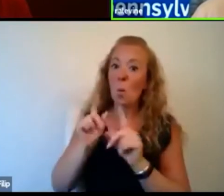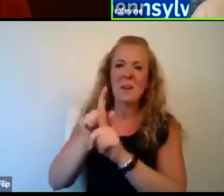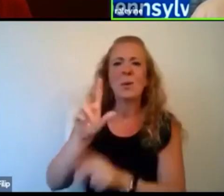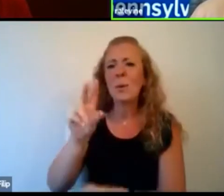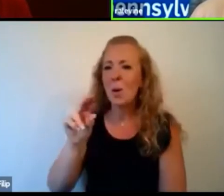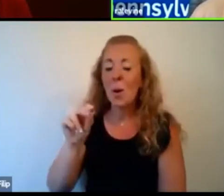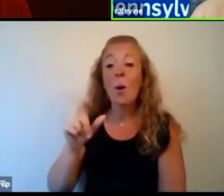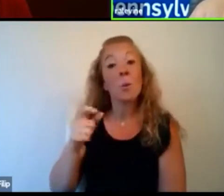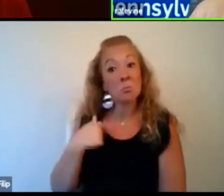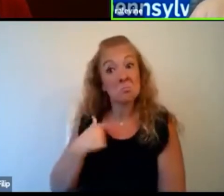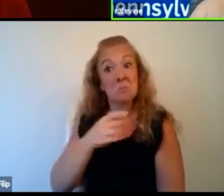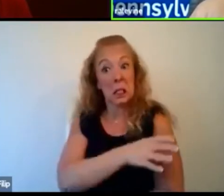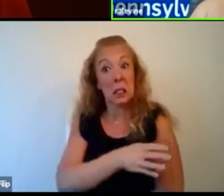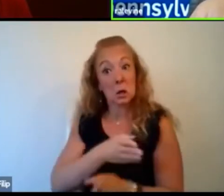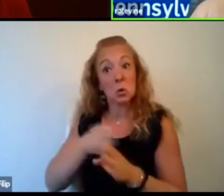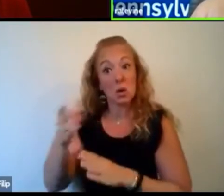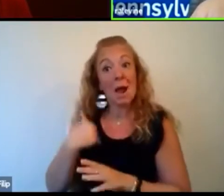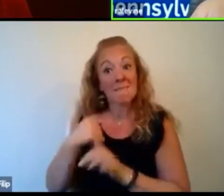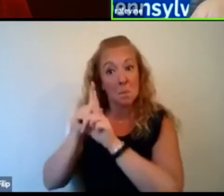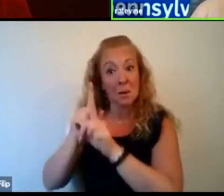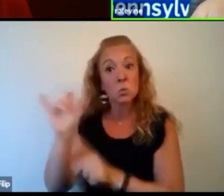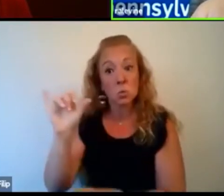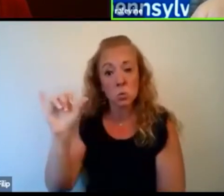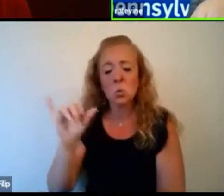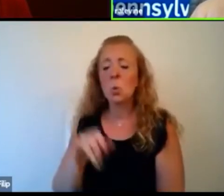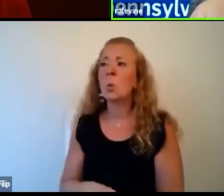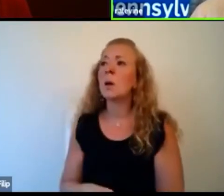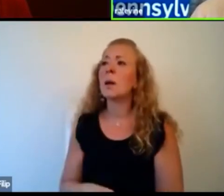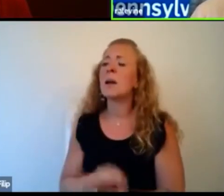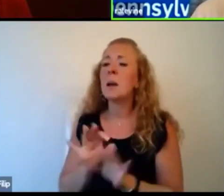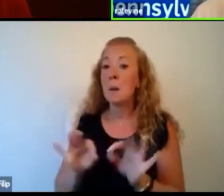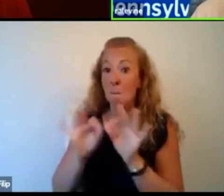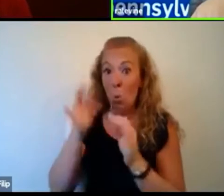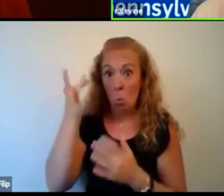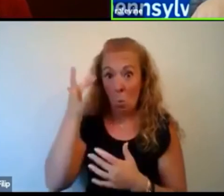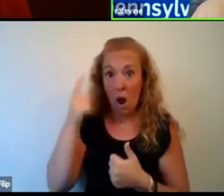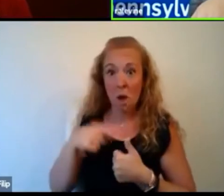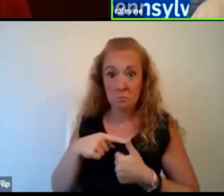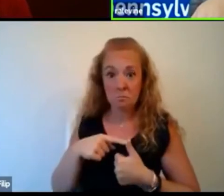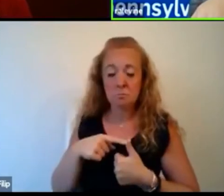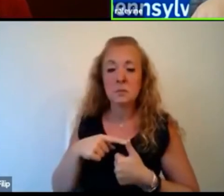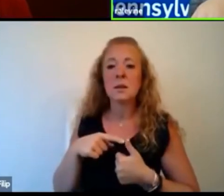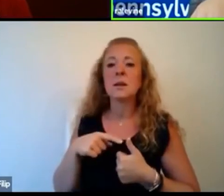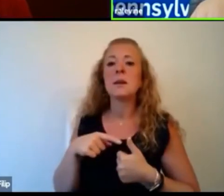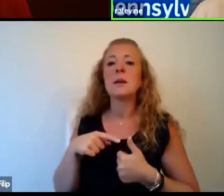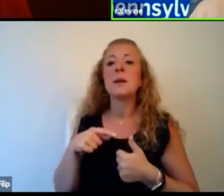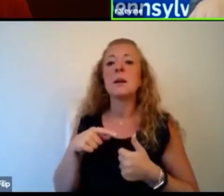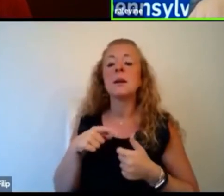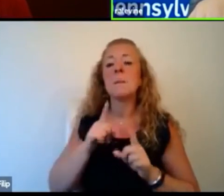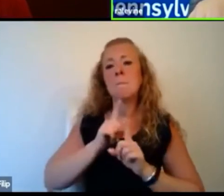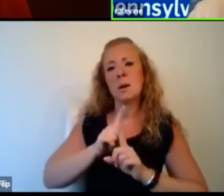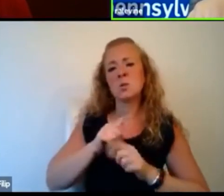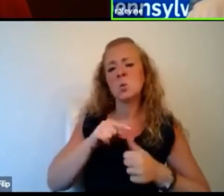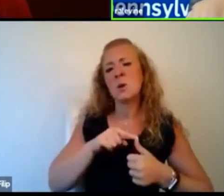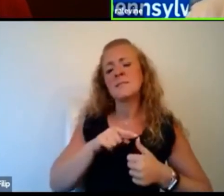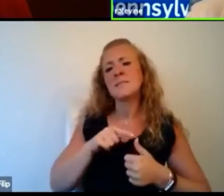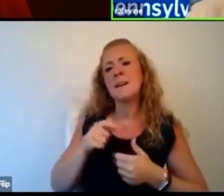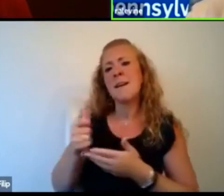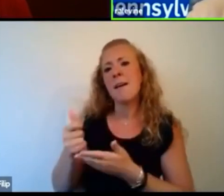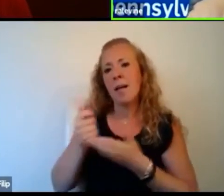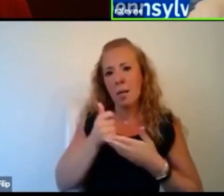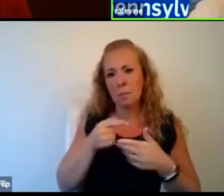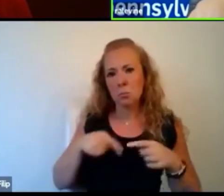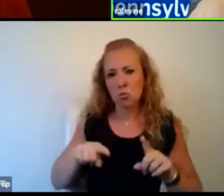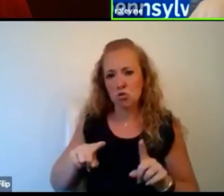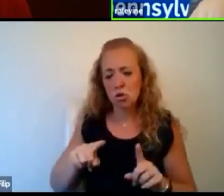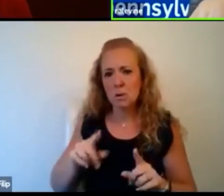my clinical career. Uh, and I think that it's important for several reasons. One is that I think that mentors really help you during that time.